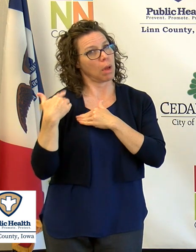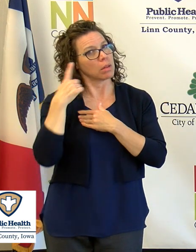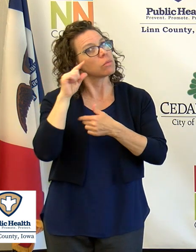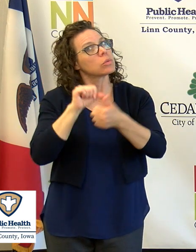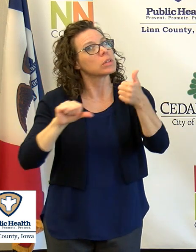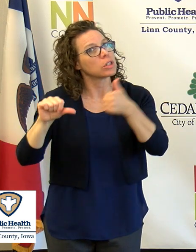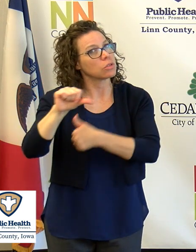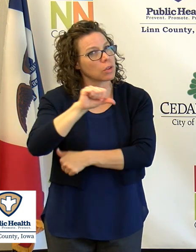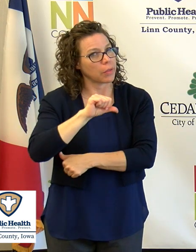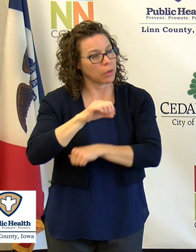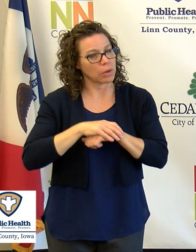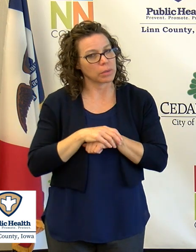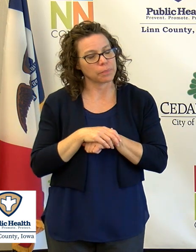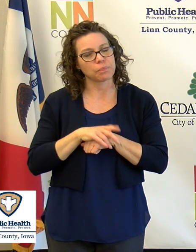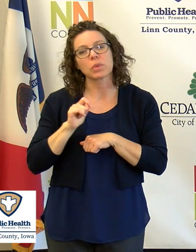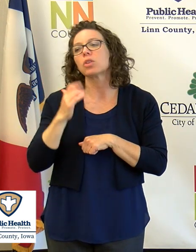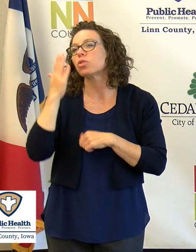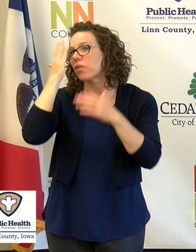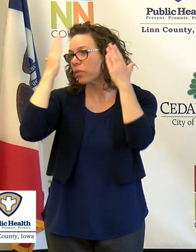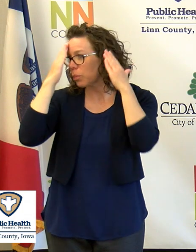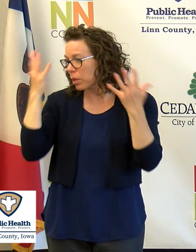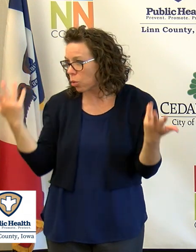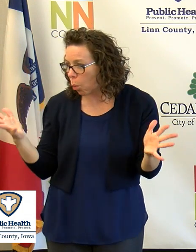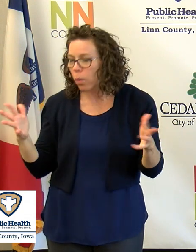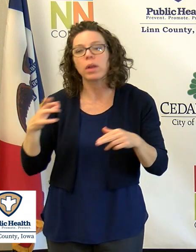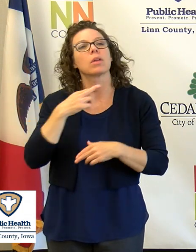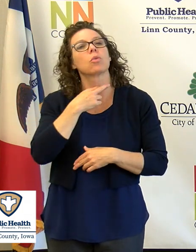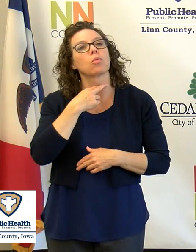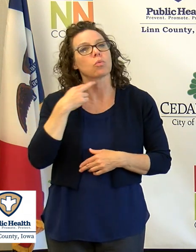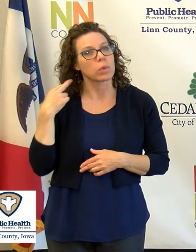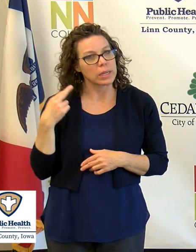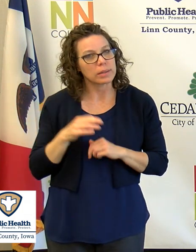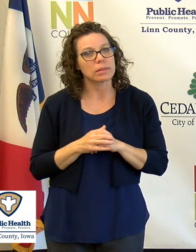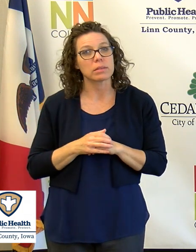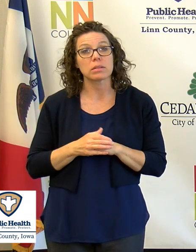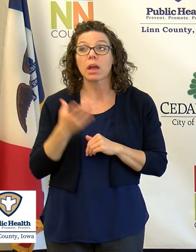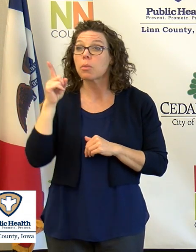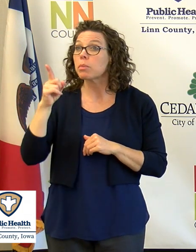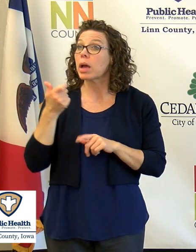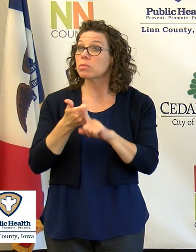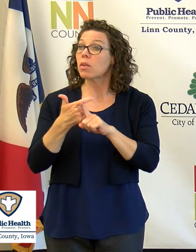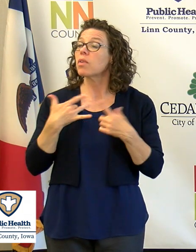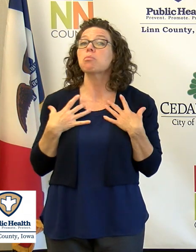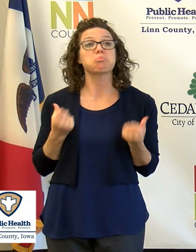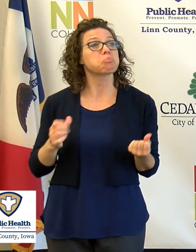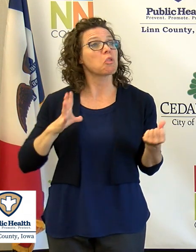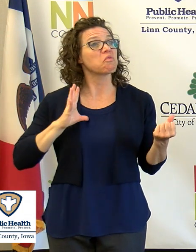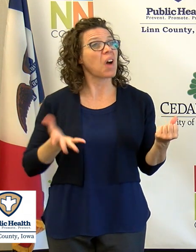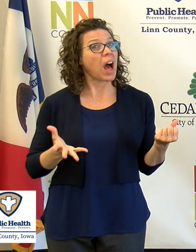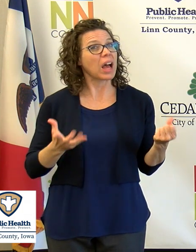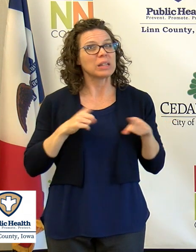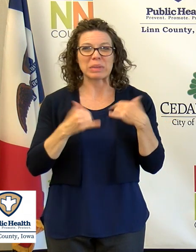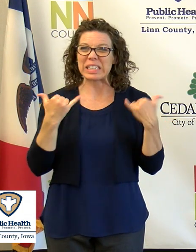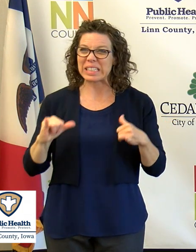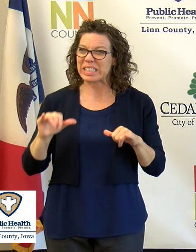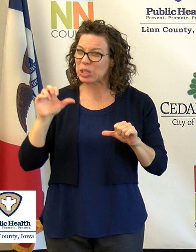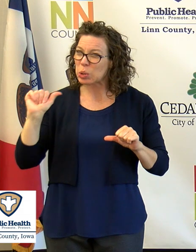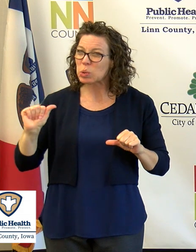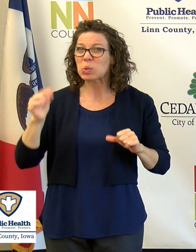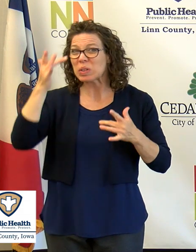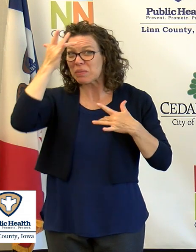By now we should all be familiar with the risks. You may feel fine but can carry the virus to others